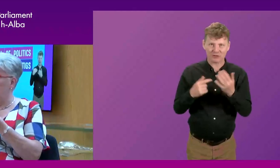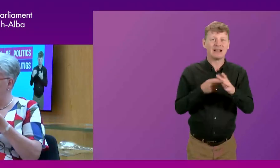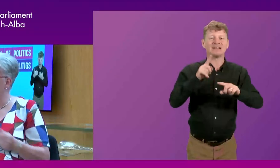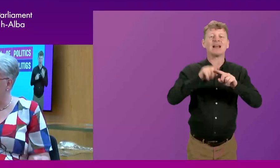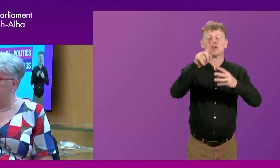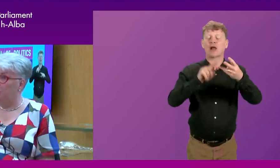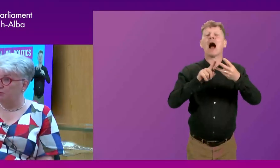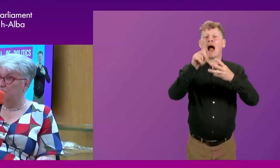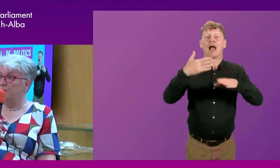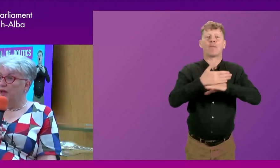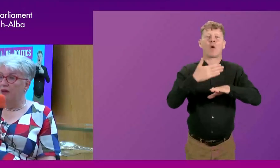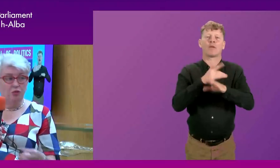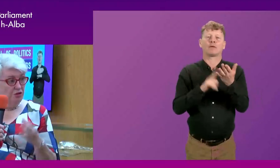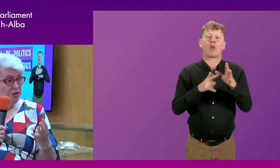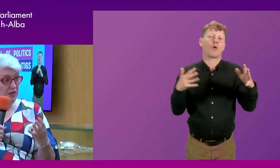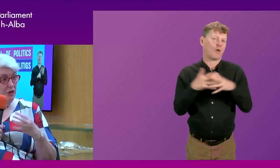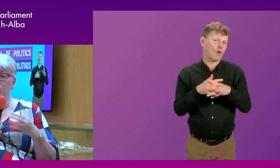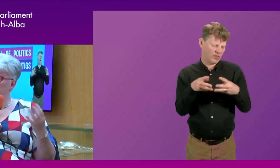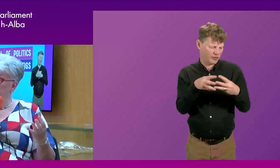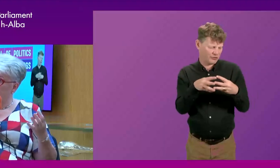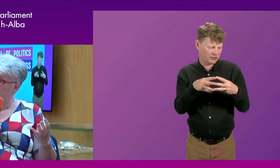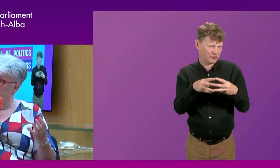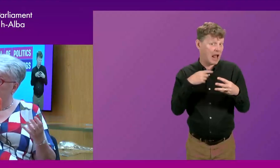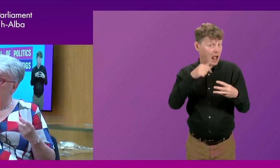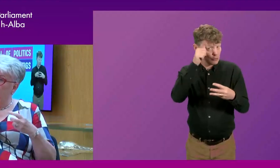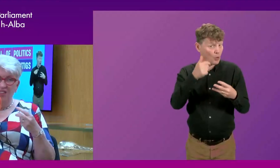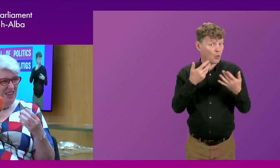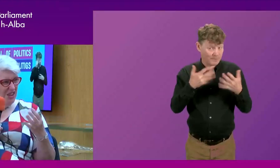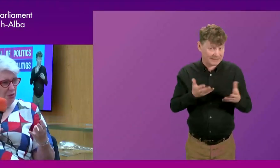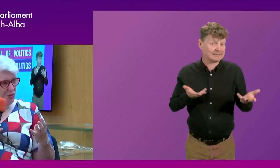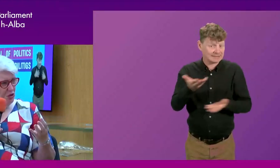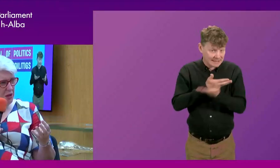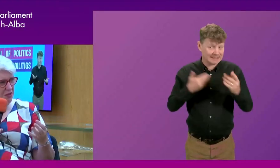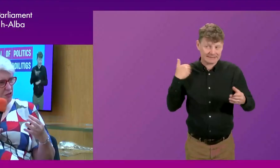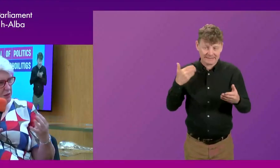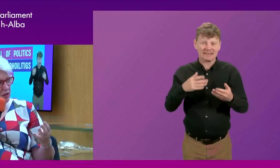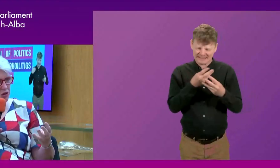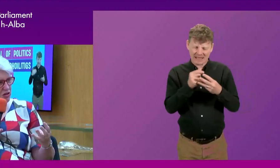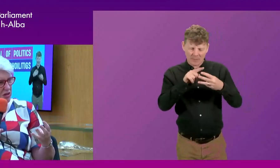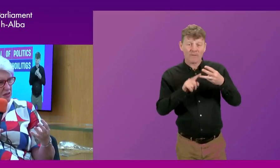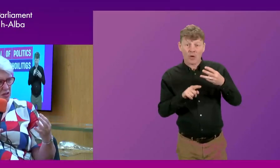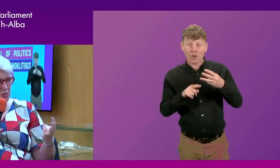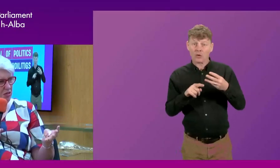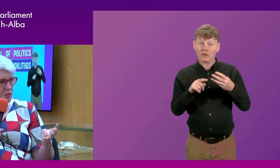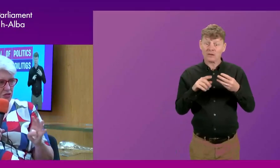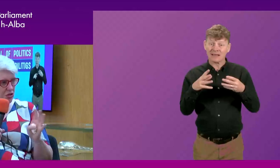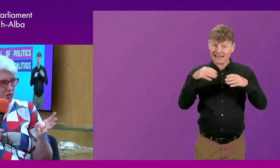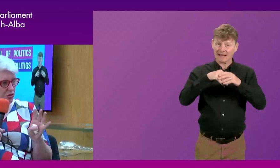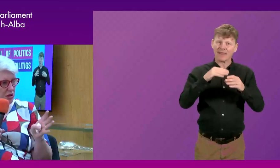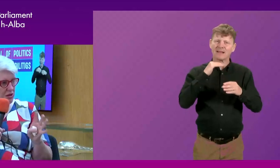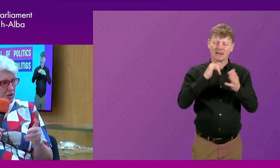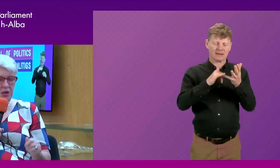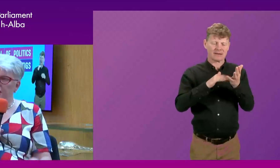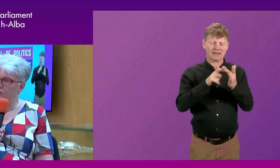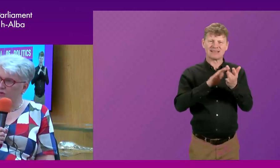employment law. Sorry, employment law. And those are three that I know have been discussed. And I think some of those might even have been included in the Smith Commission